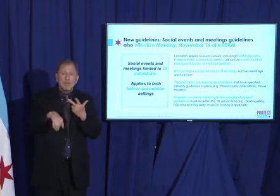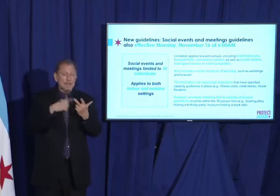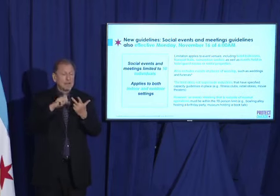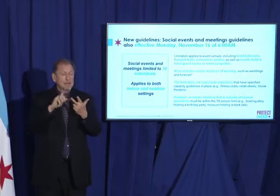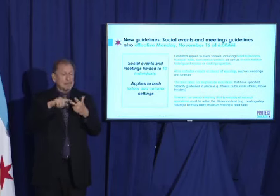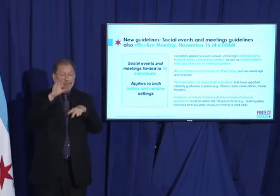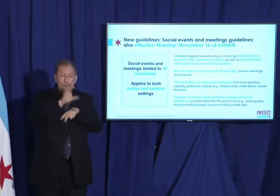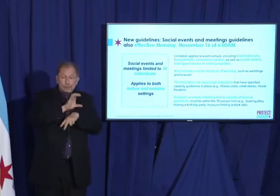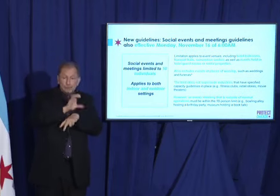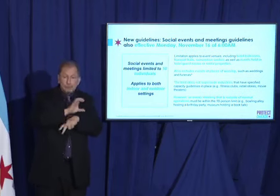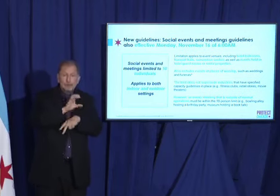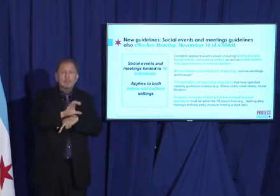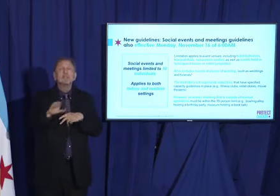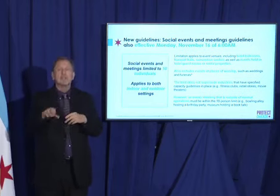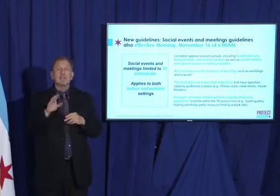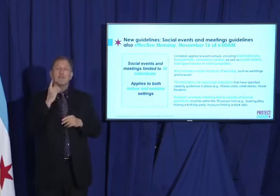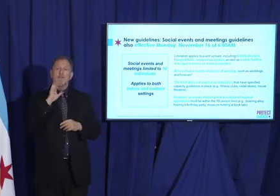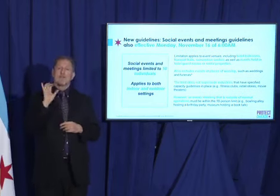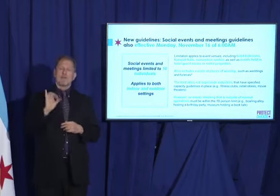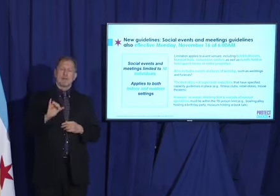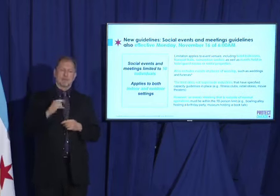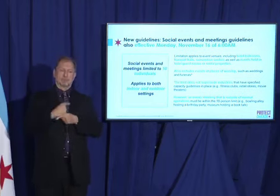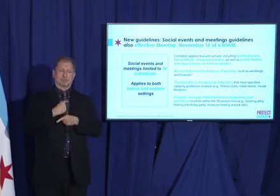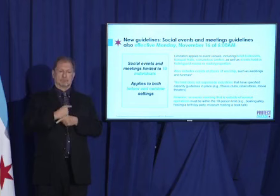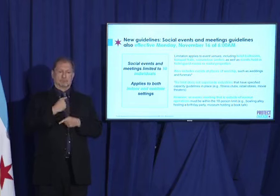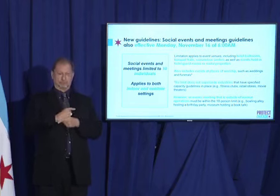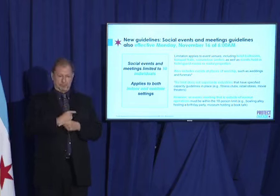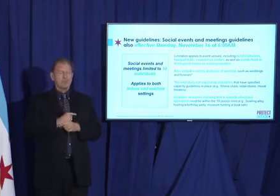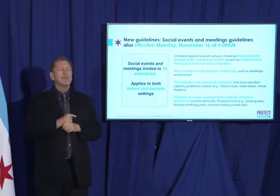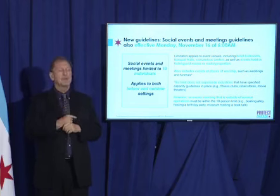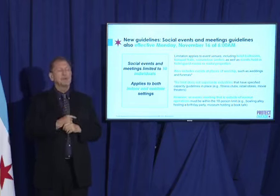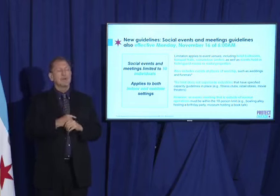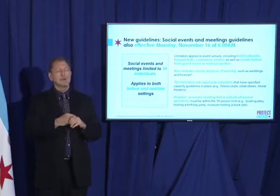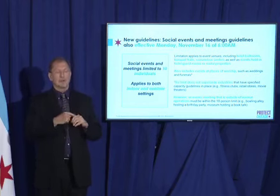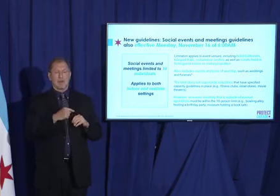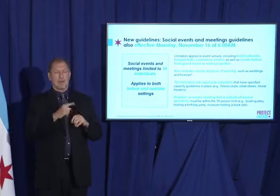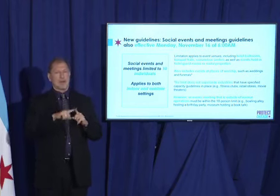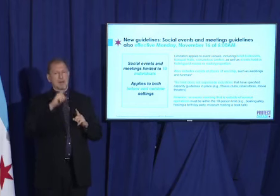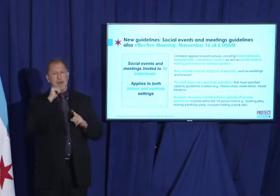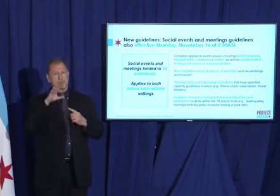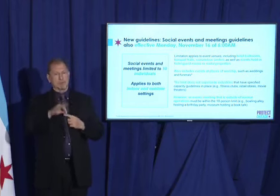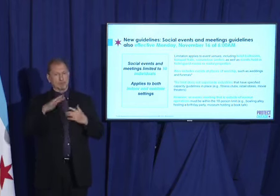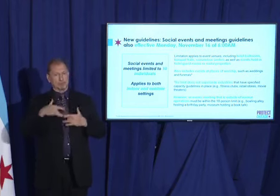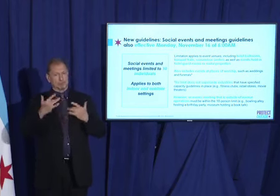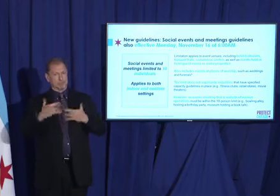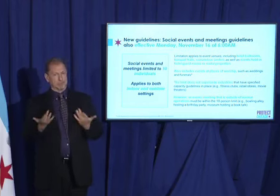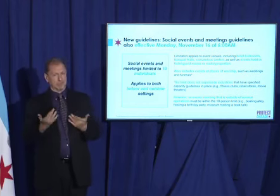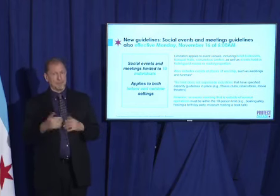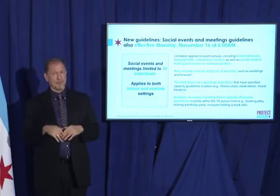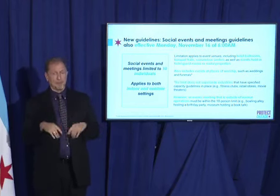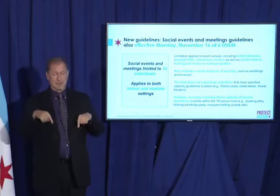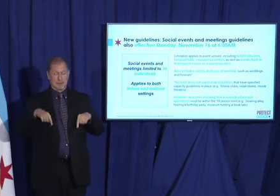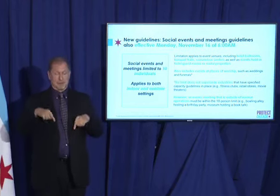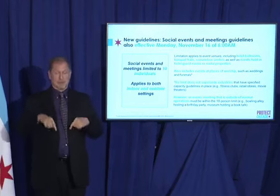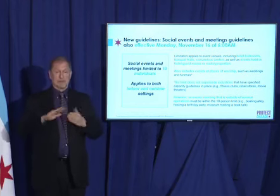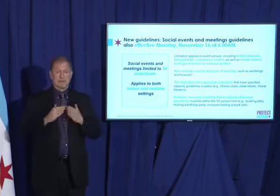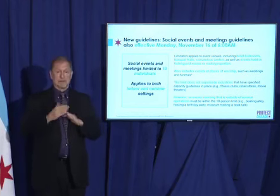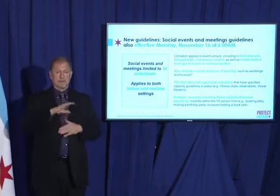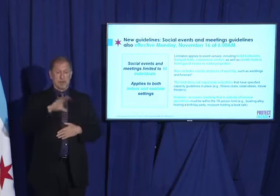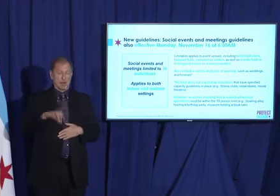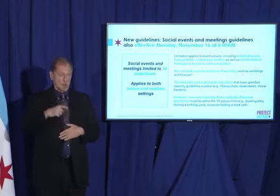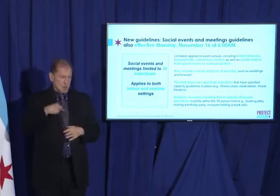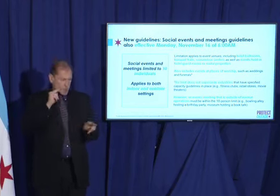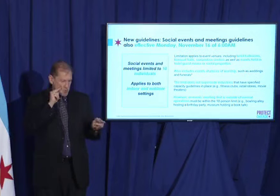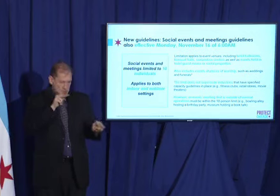worship for their regular services, not special events. Now, we will be closely working with our faith